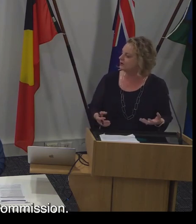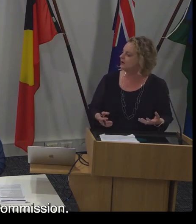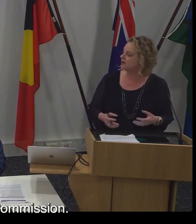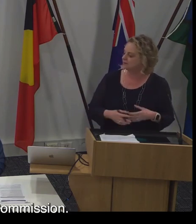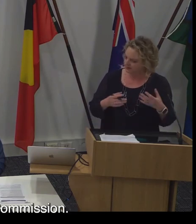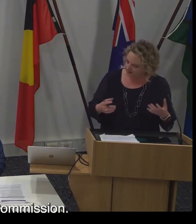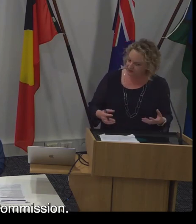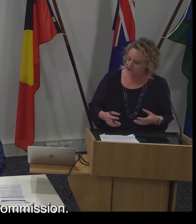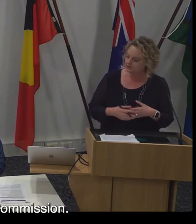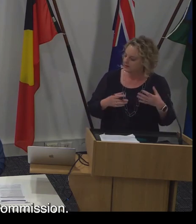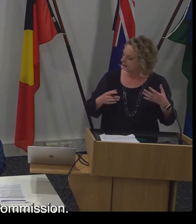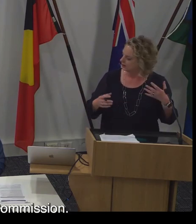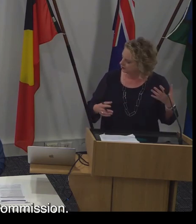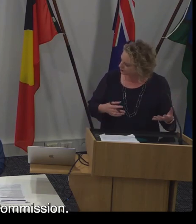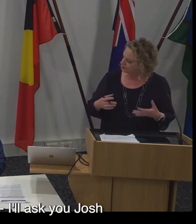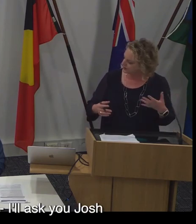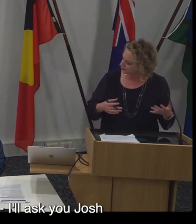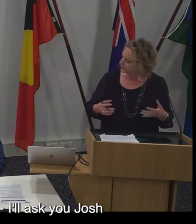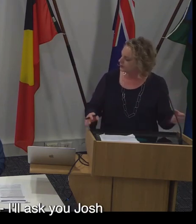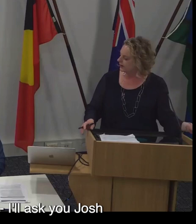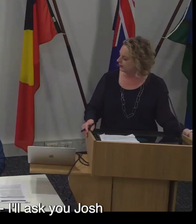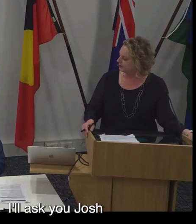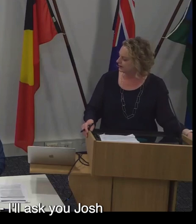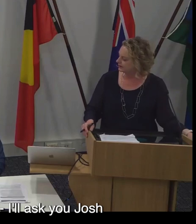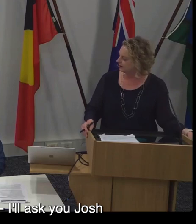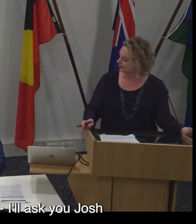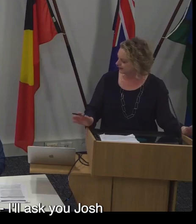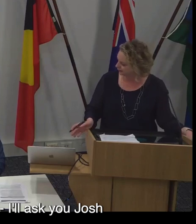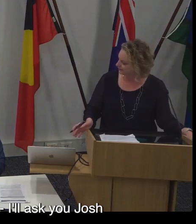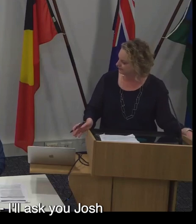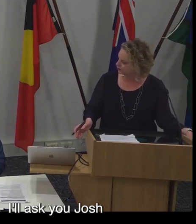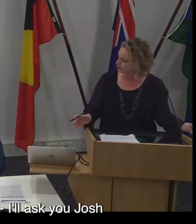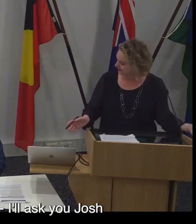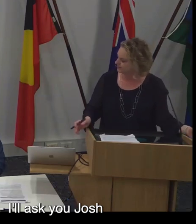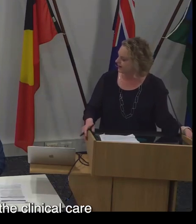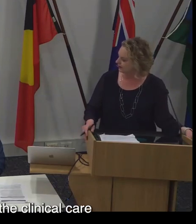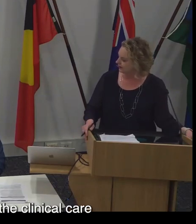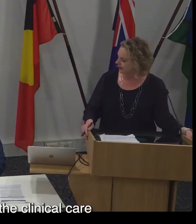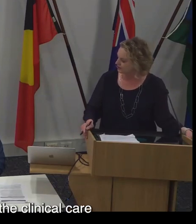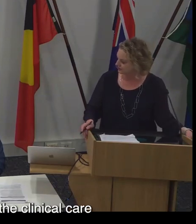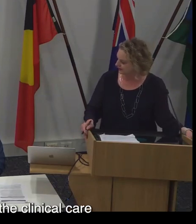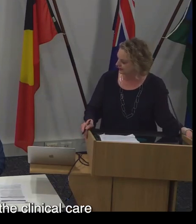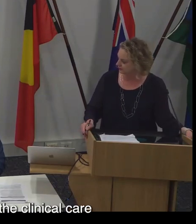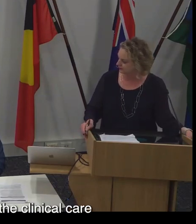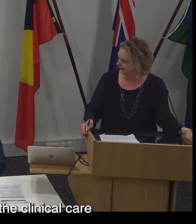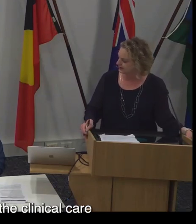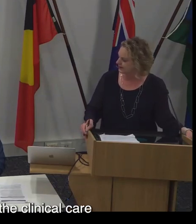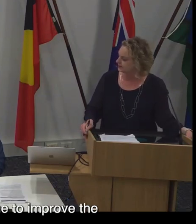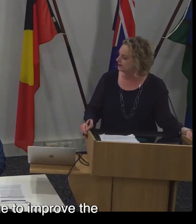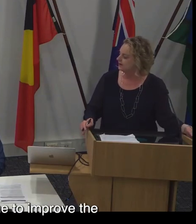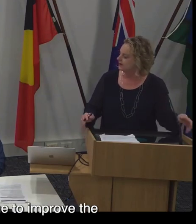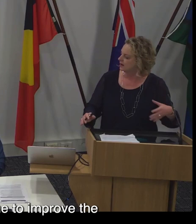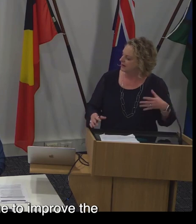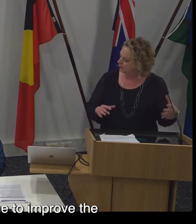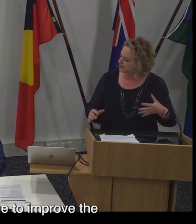interpretation by the commission. Can you talk us through a little bit, I'll ask you, Josh and then Margaret, in relation to the clinical care